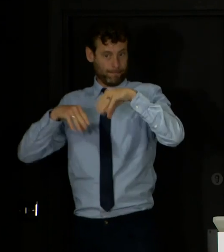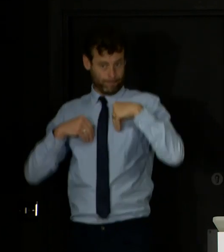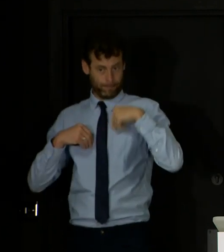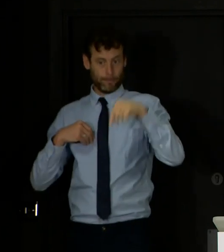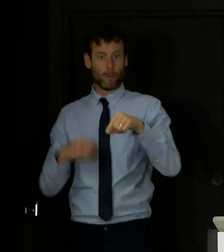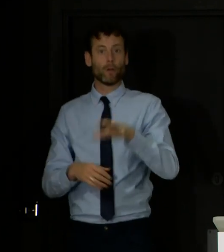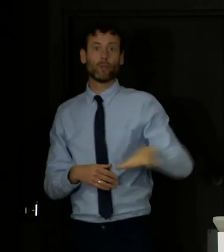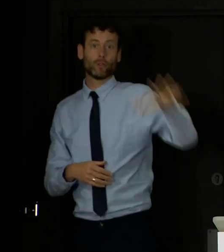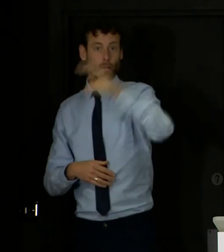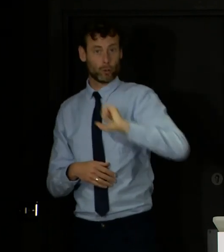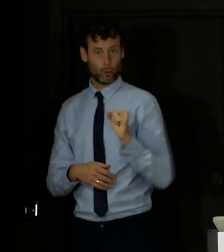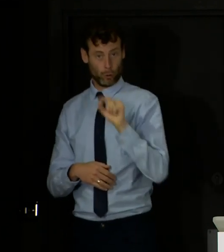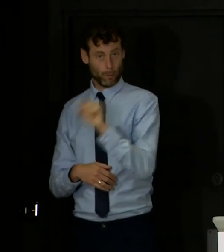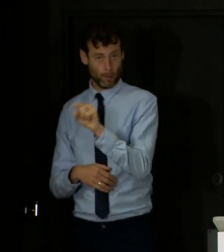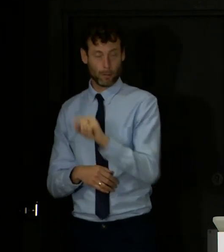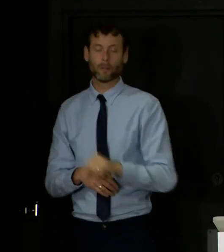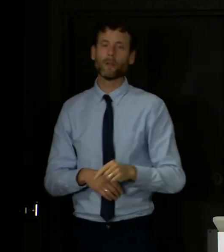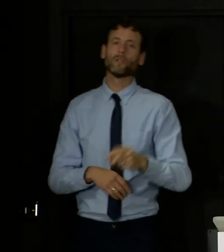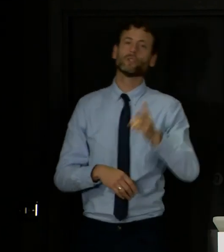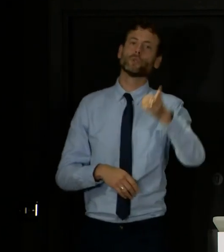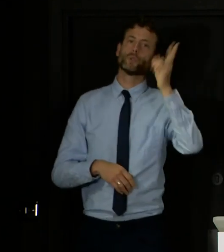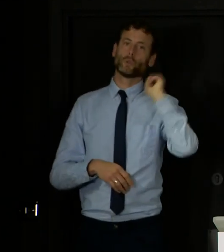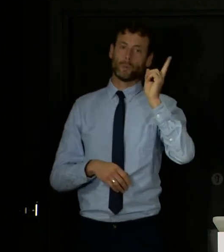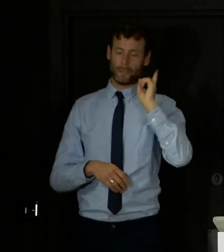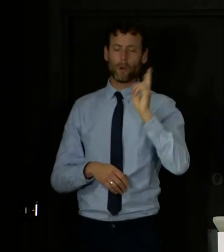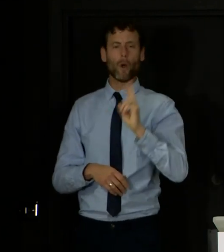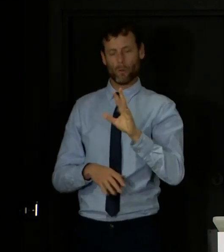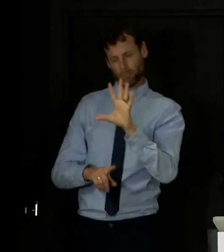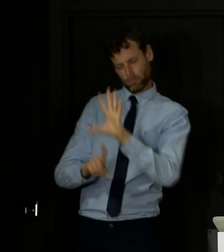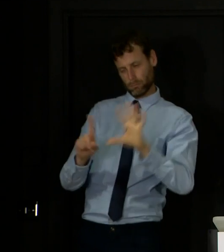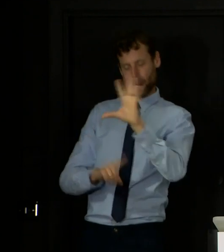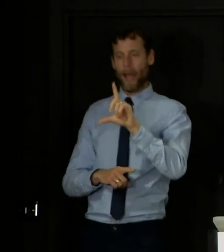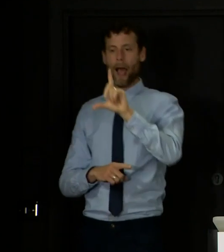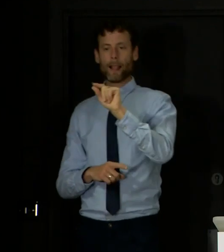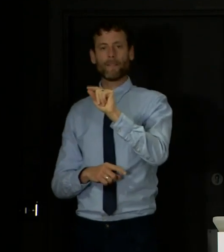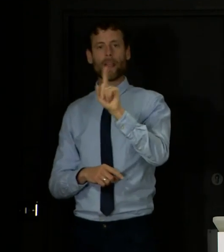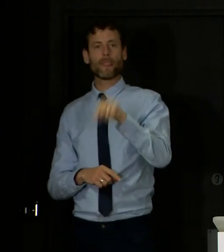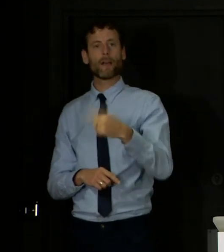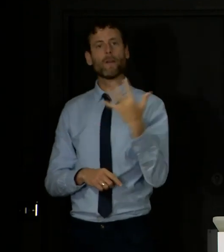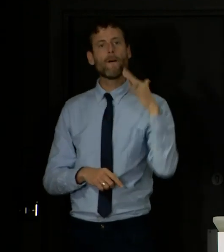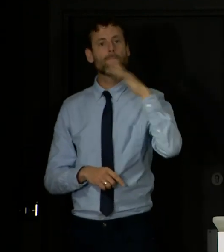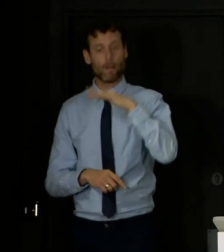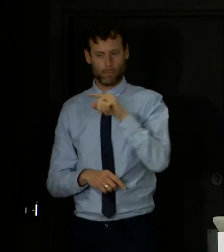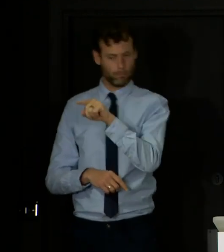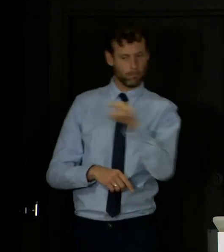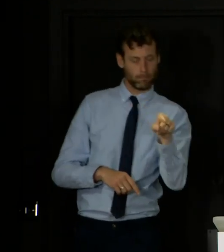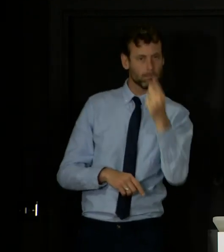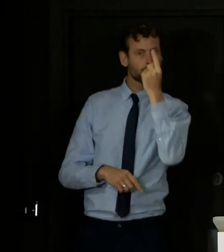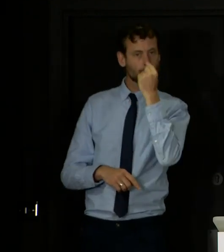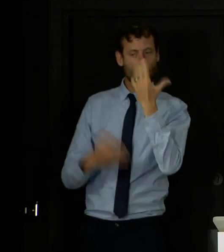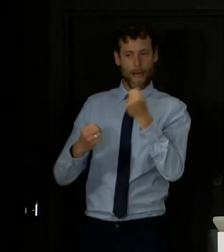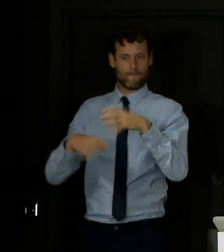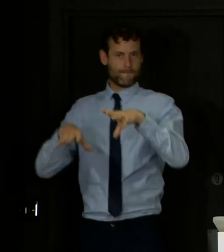infectious. Our previous estimate for the 29th of May had been that 11,500 people were likely to be infectious.